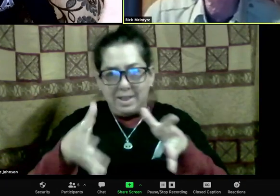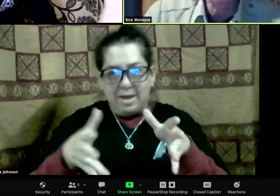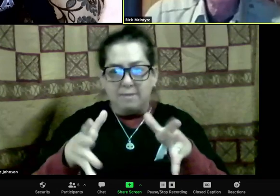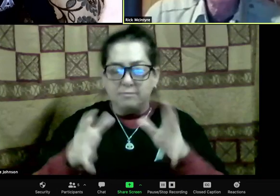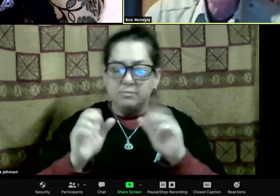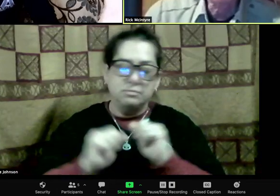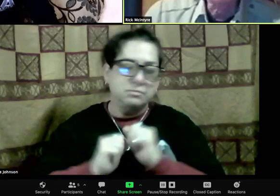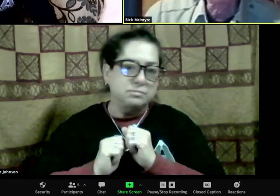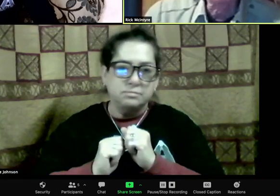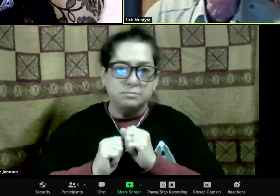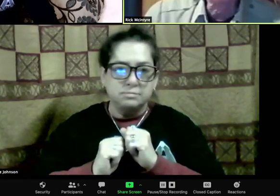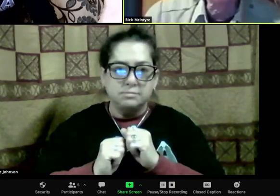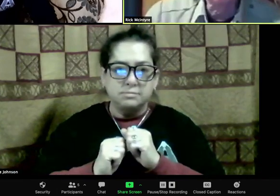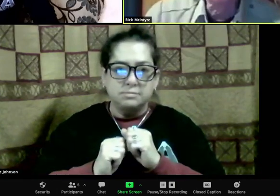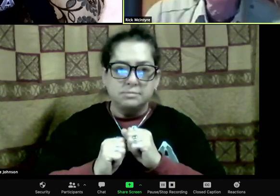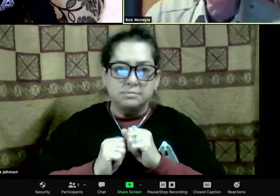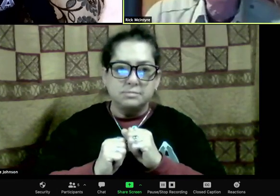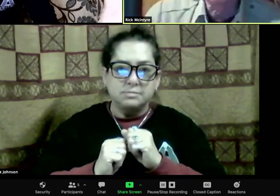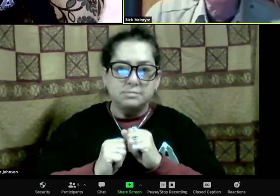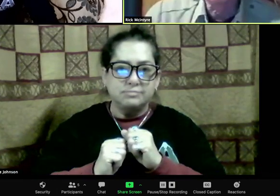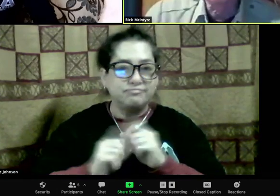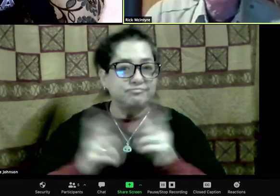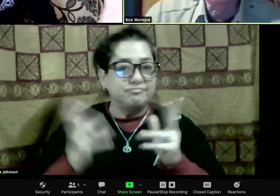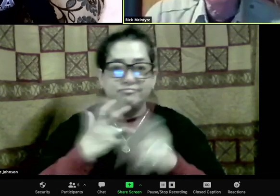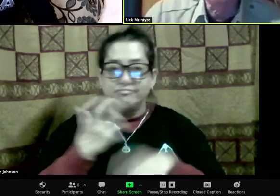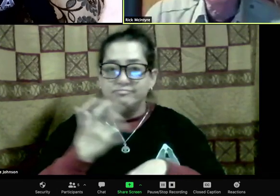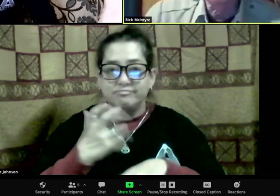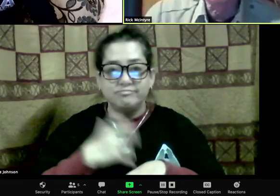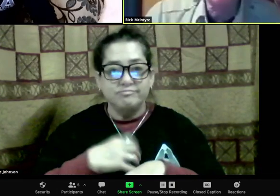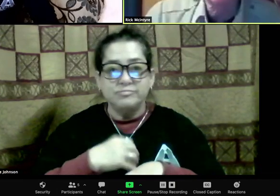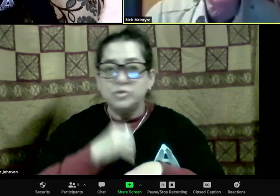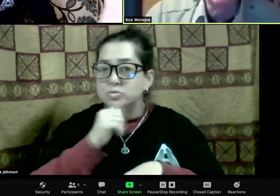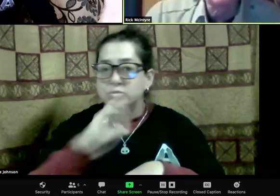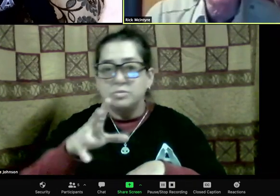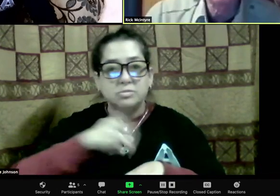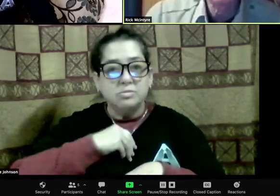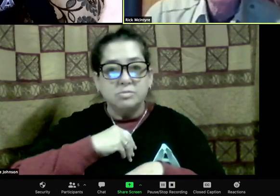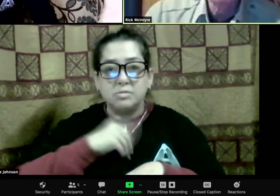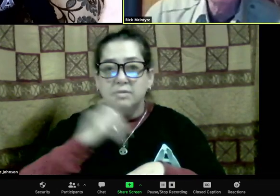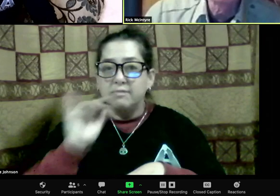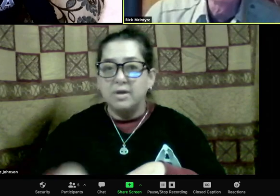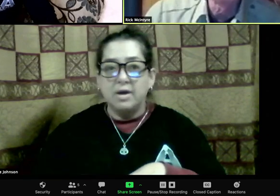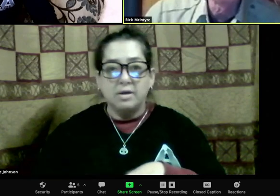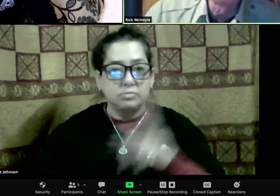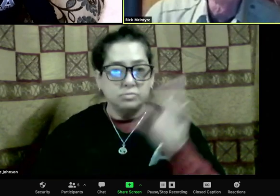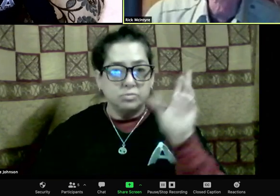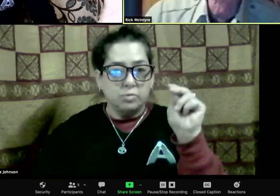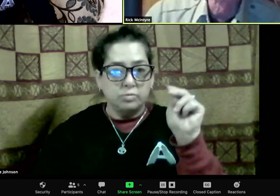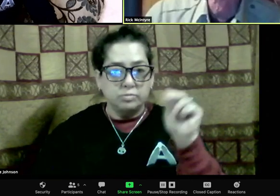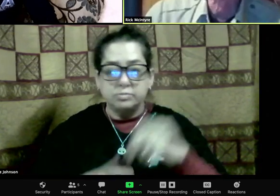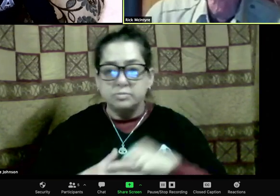925. And I remember this one day where because